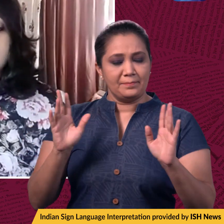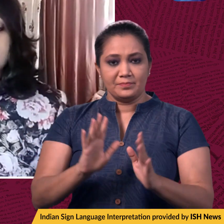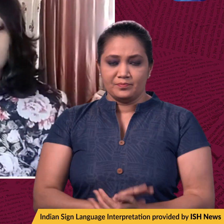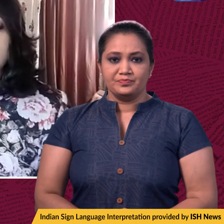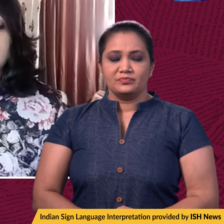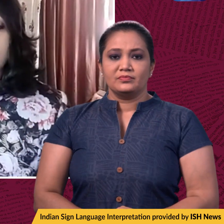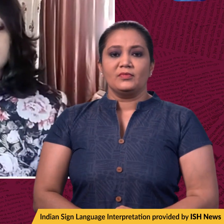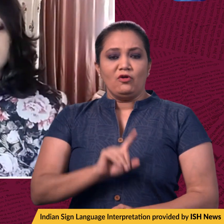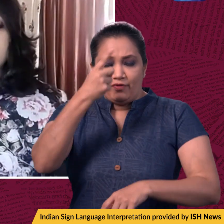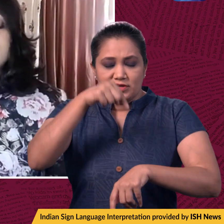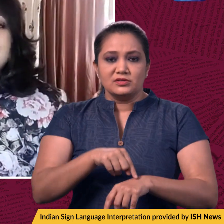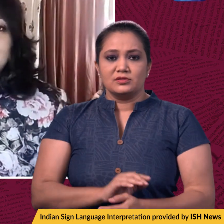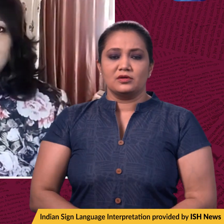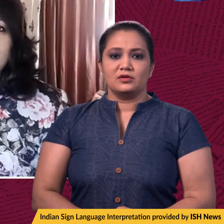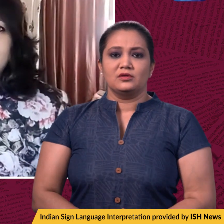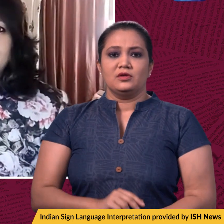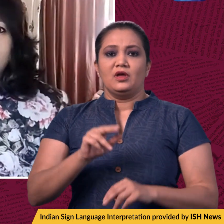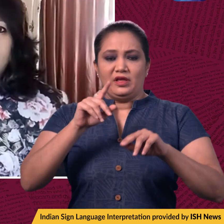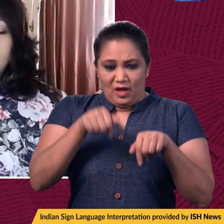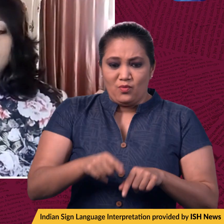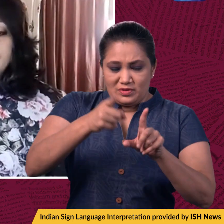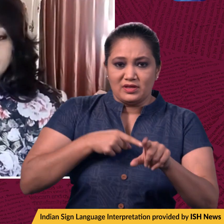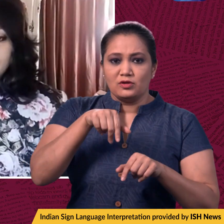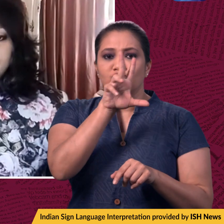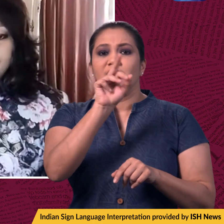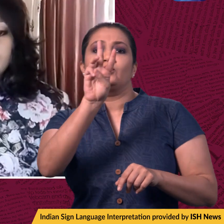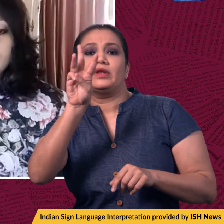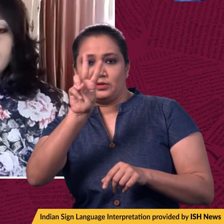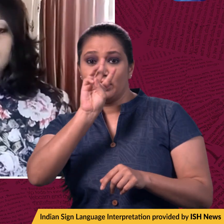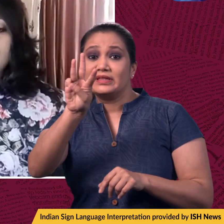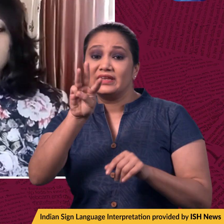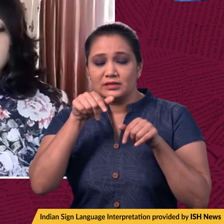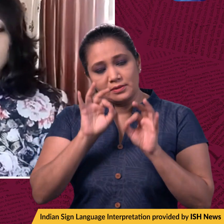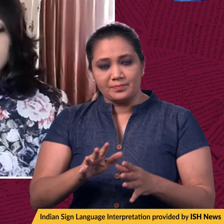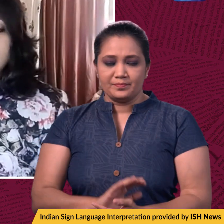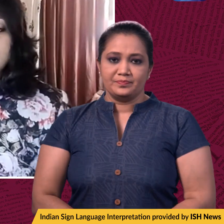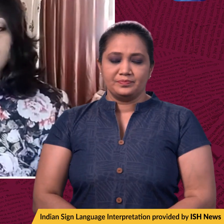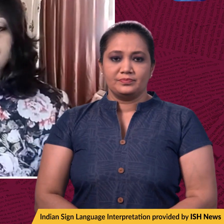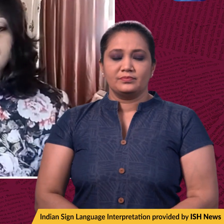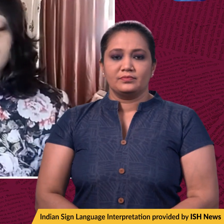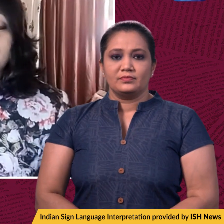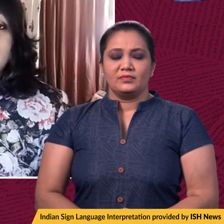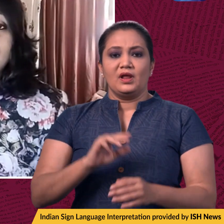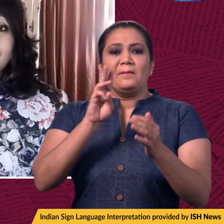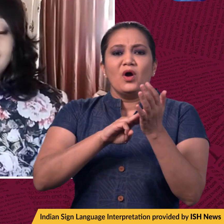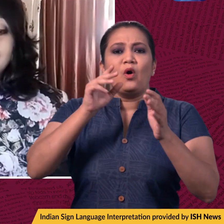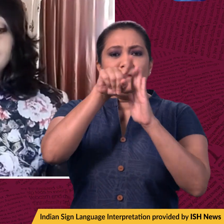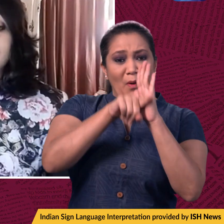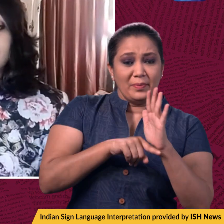first monetary policy statement of FY 2023. Now, the Monetary Policy Committee of the RBI revised the